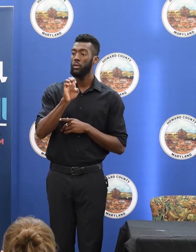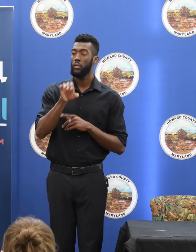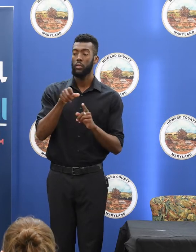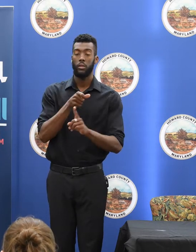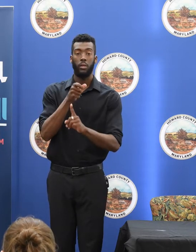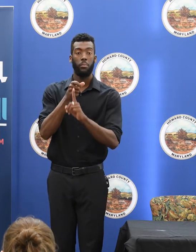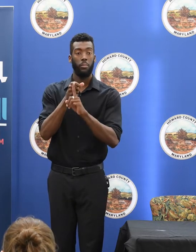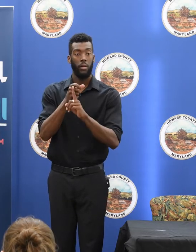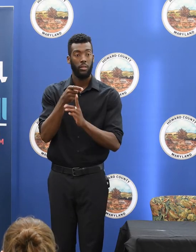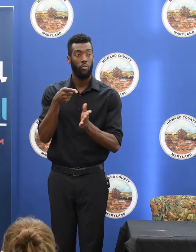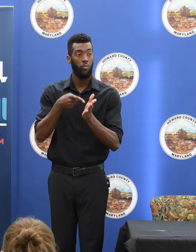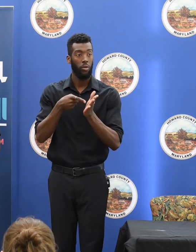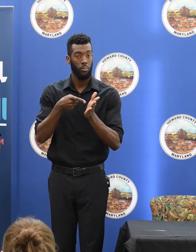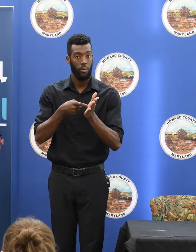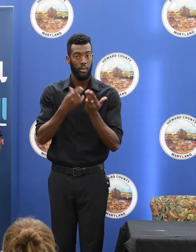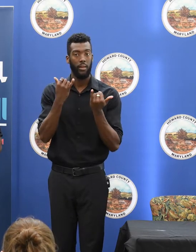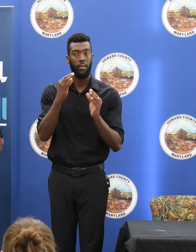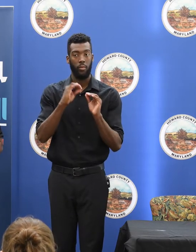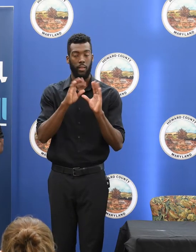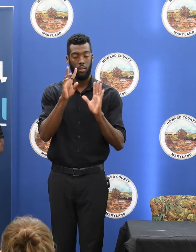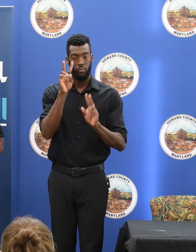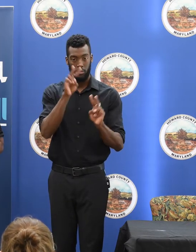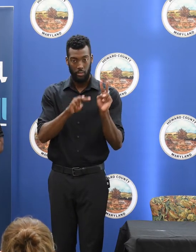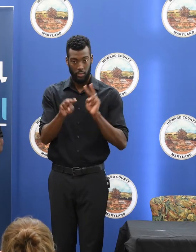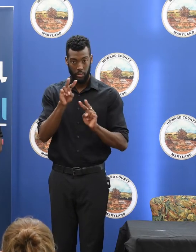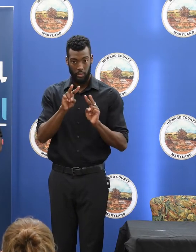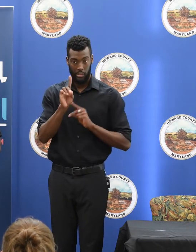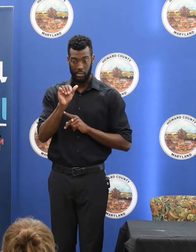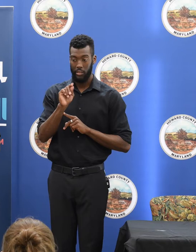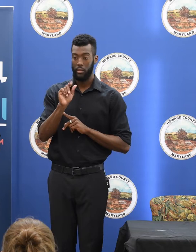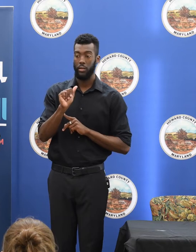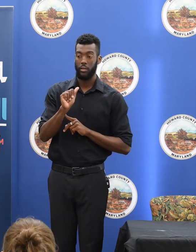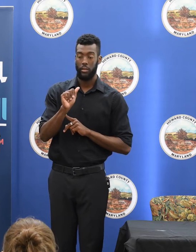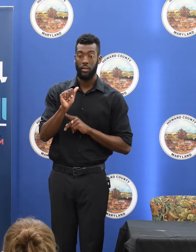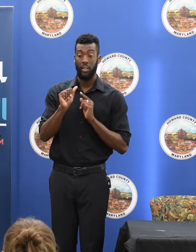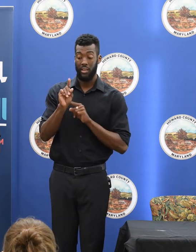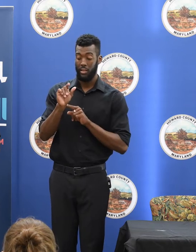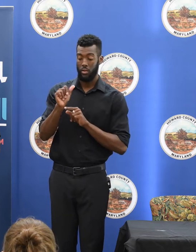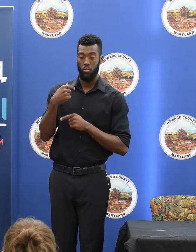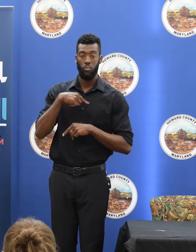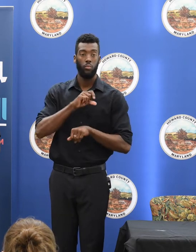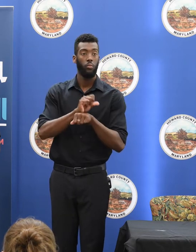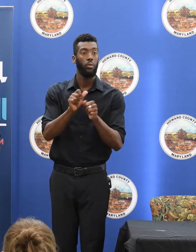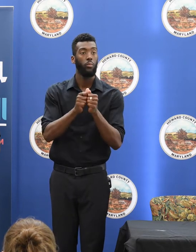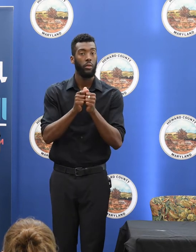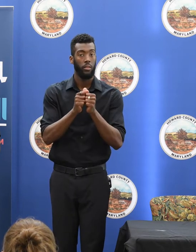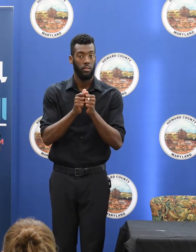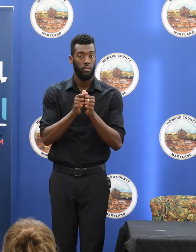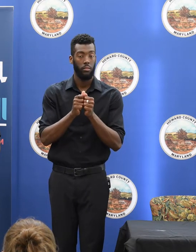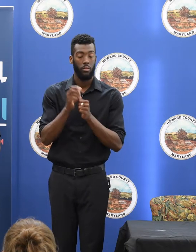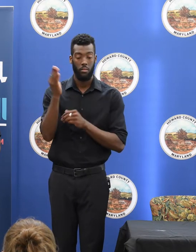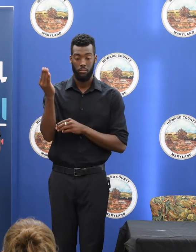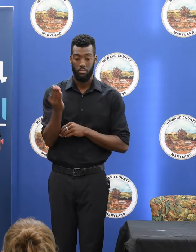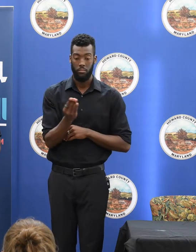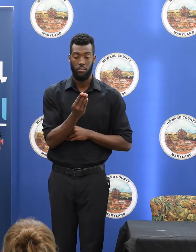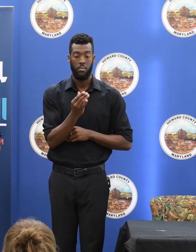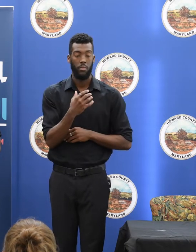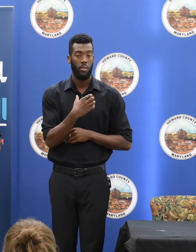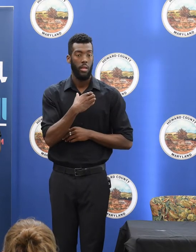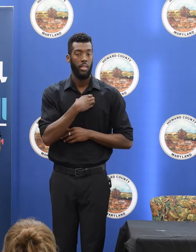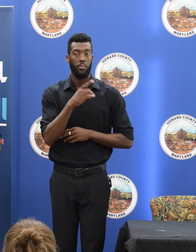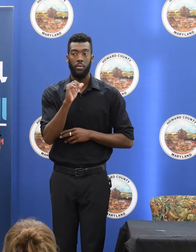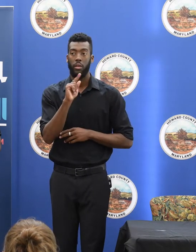affordability, gives us visibility to the data that we see that we work with. And a lot of what we are working with are claims data,